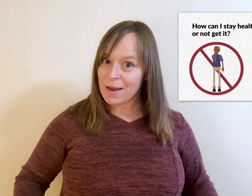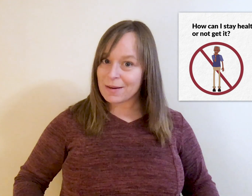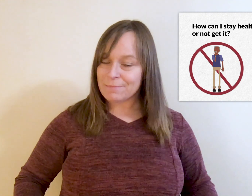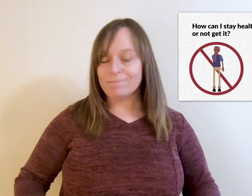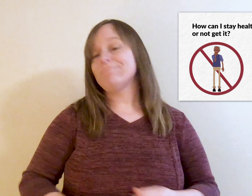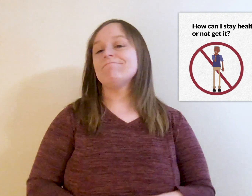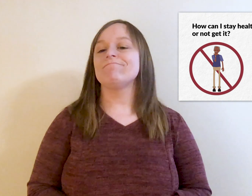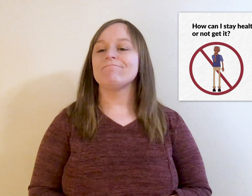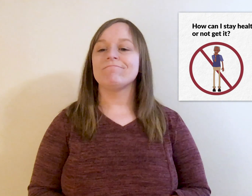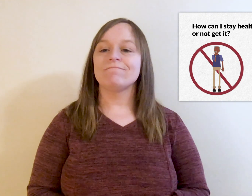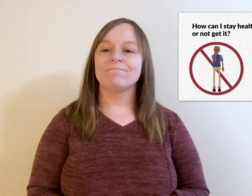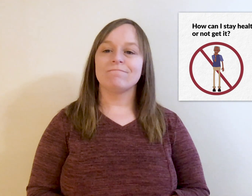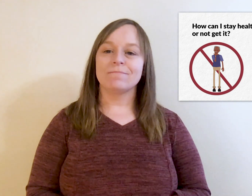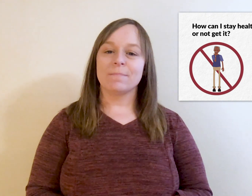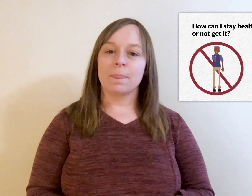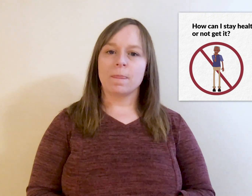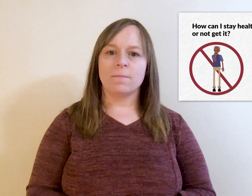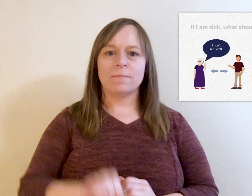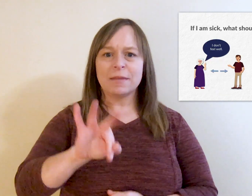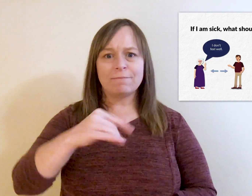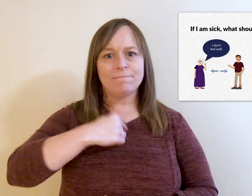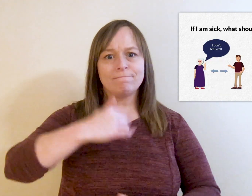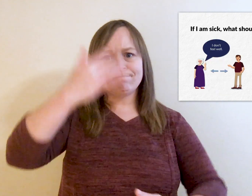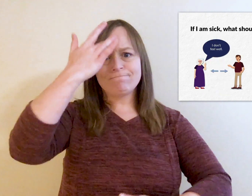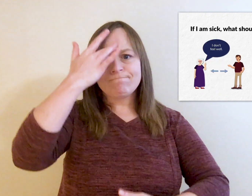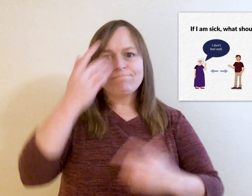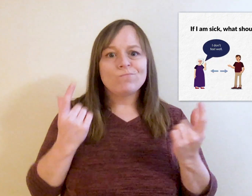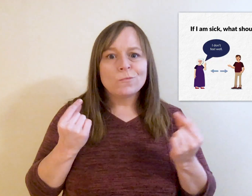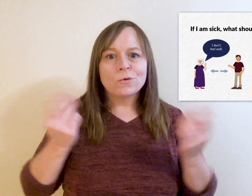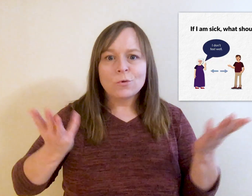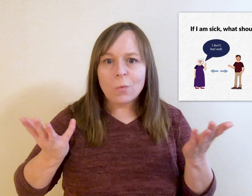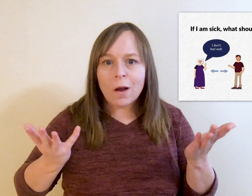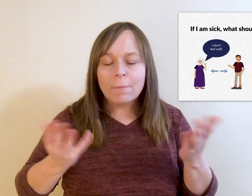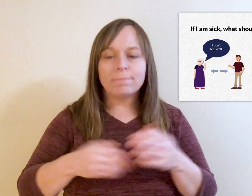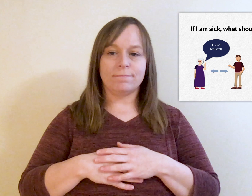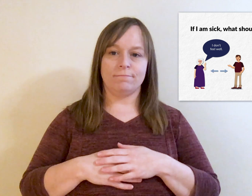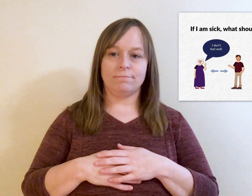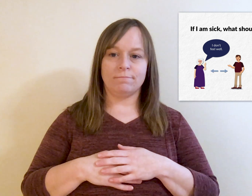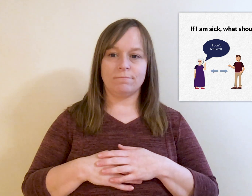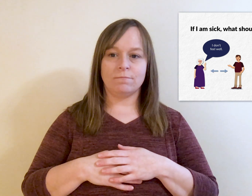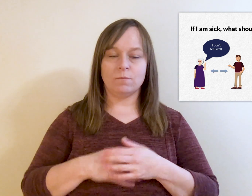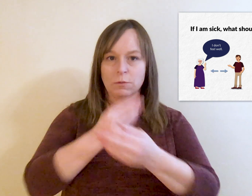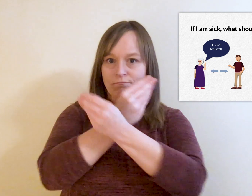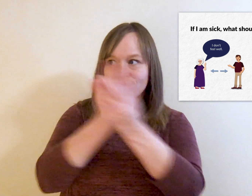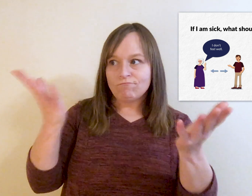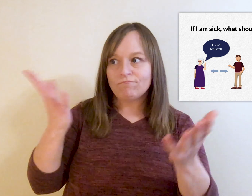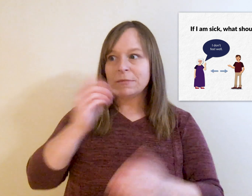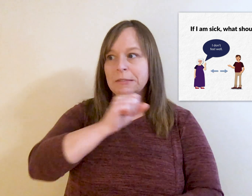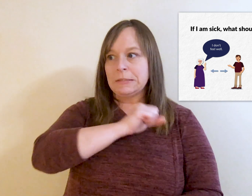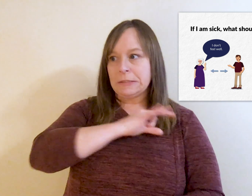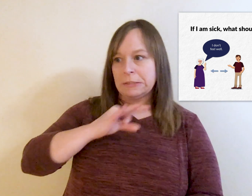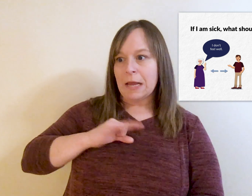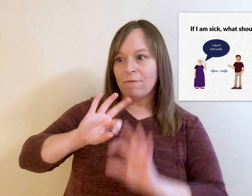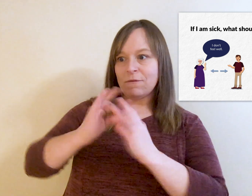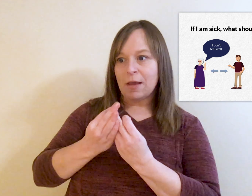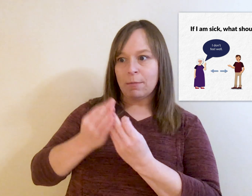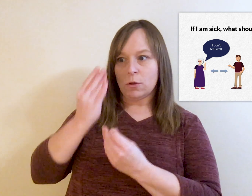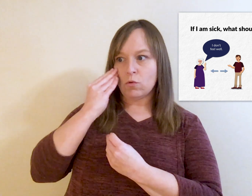gets into your body. If I am sick, what should I do? You need to let staff and your family